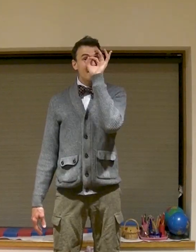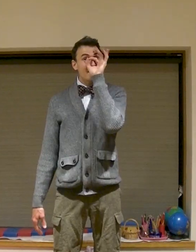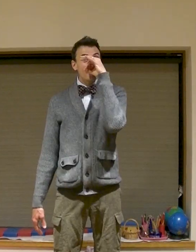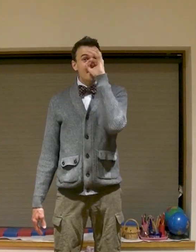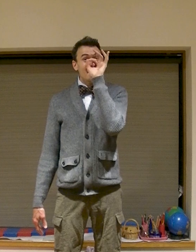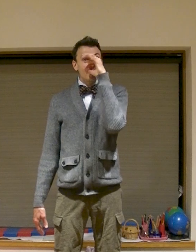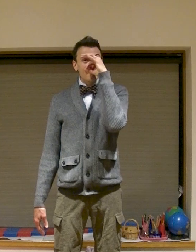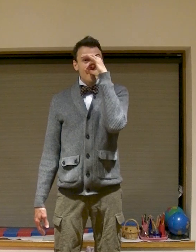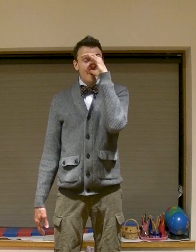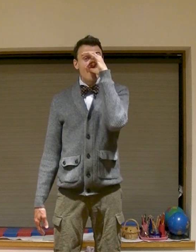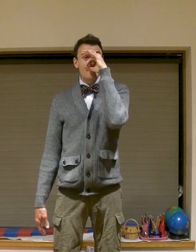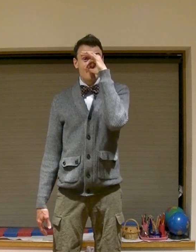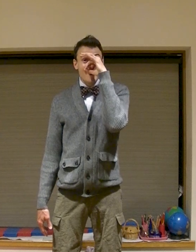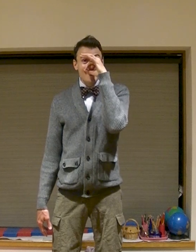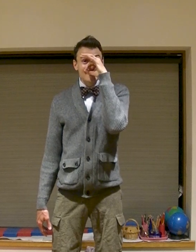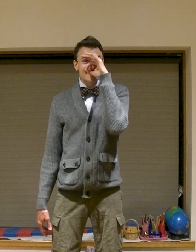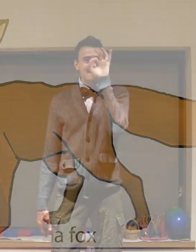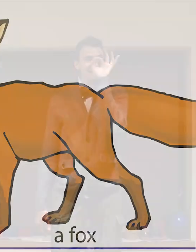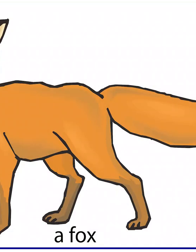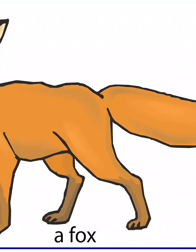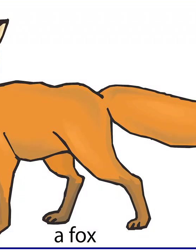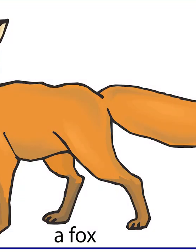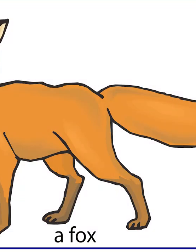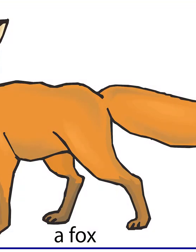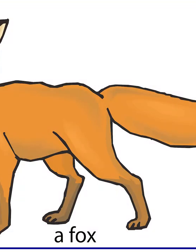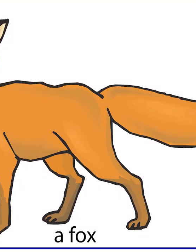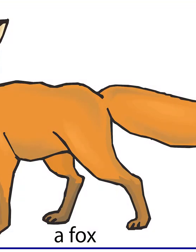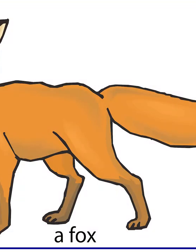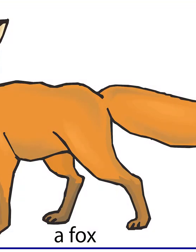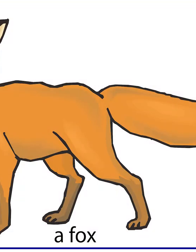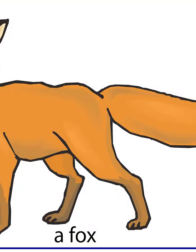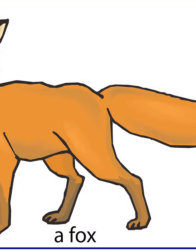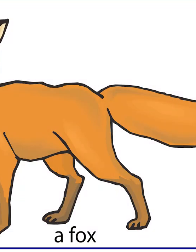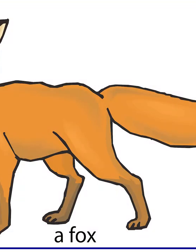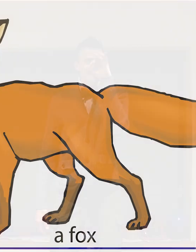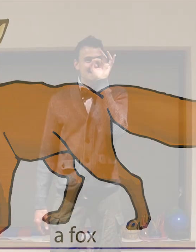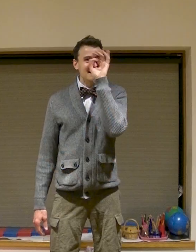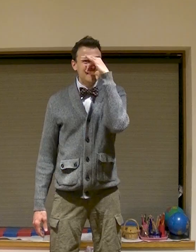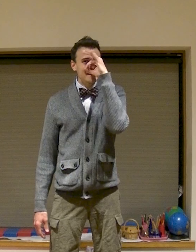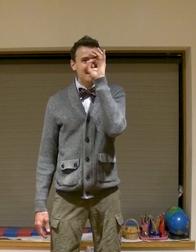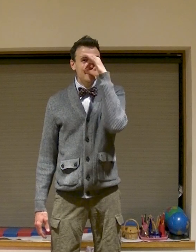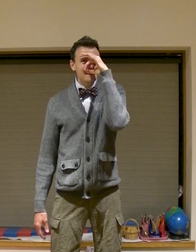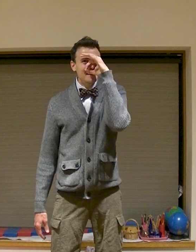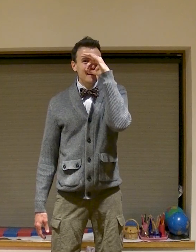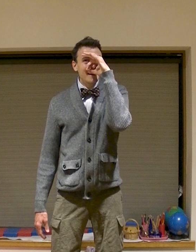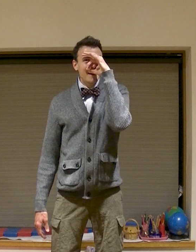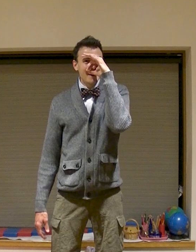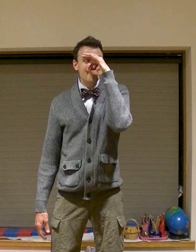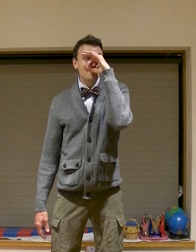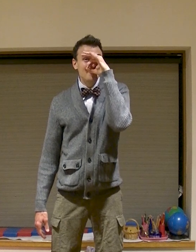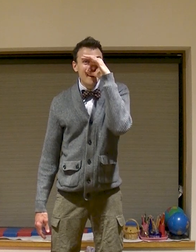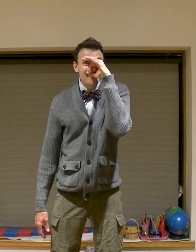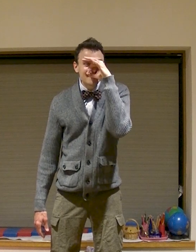a fox a fox a fox